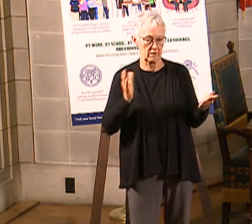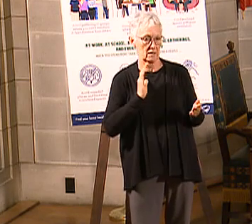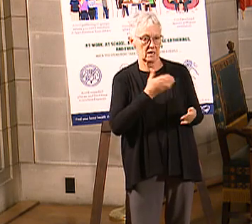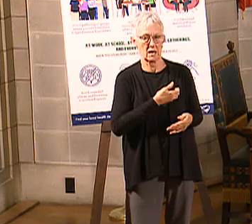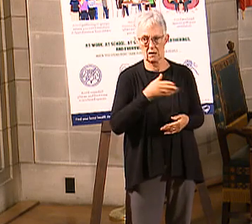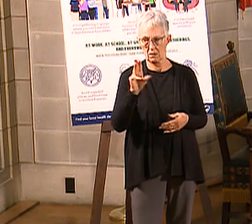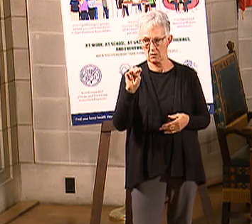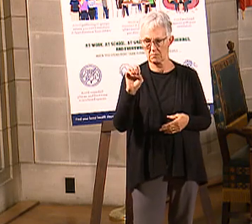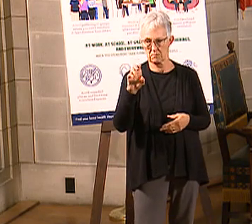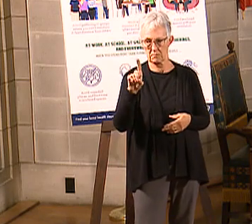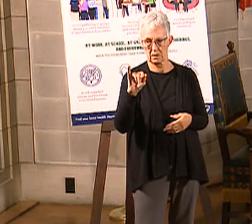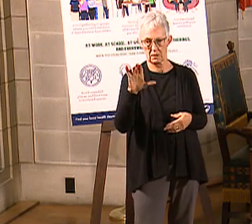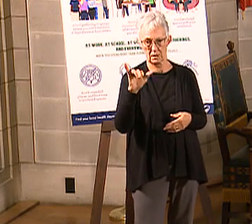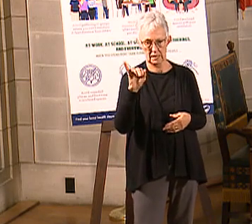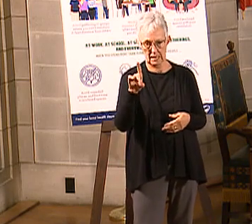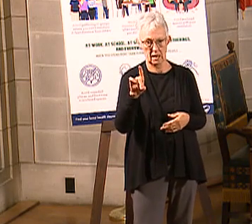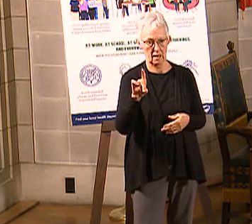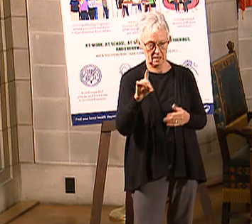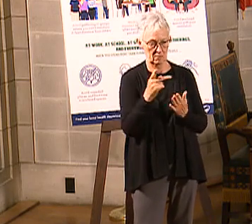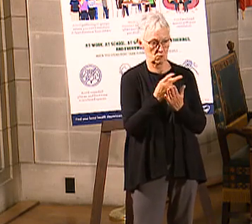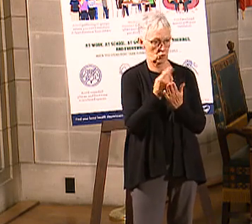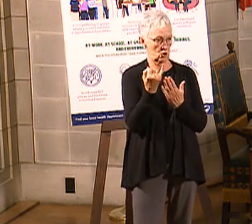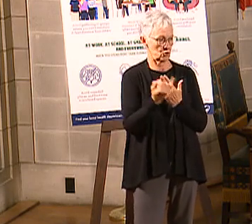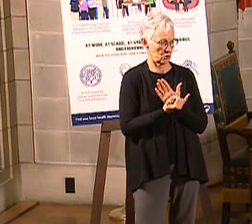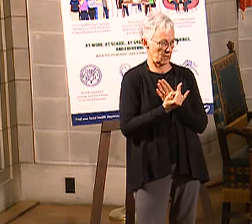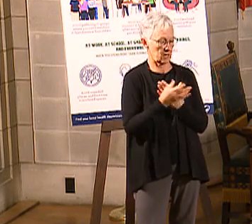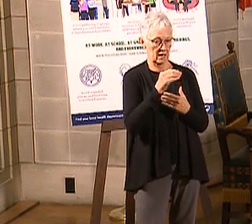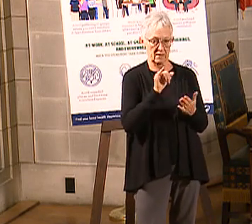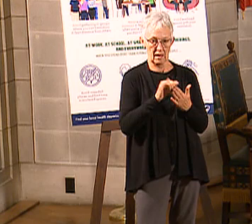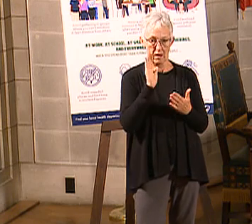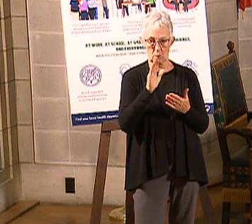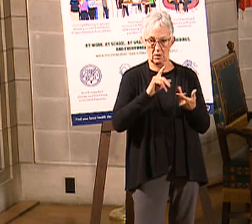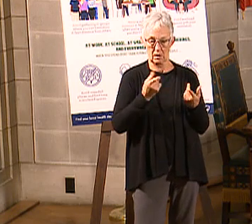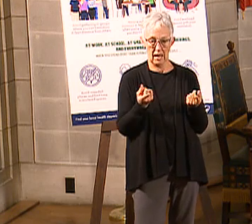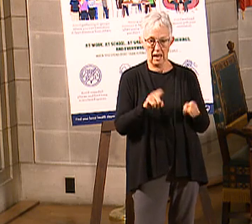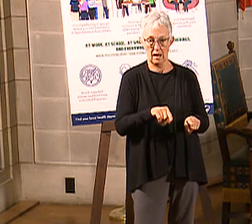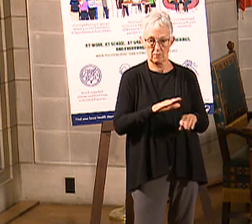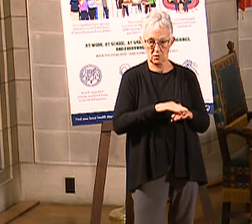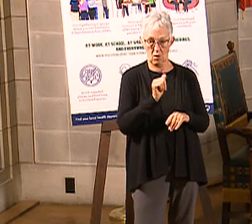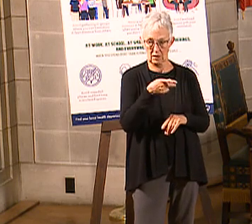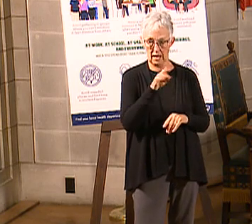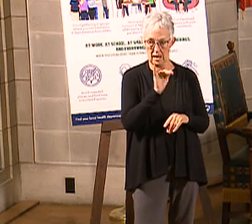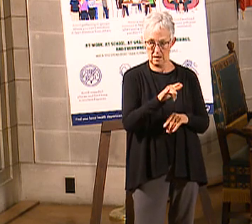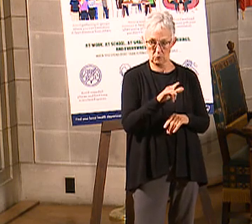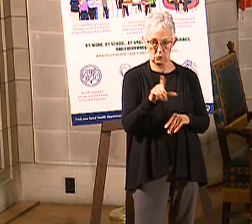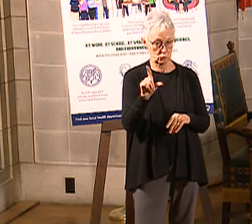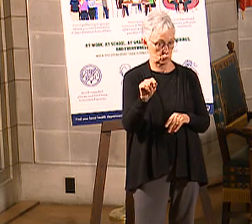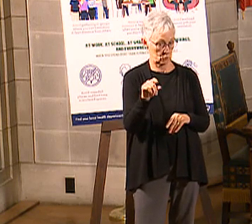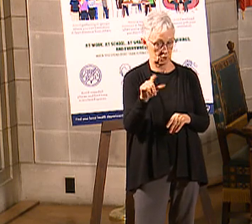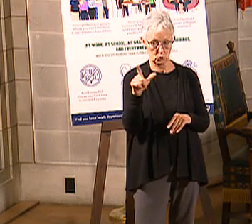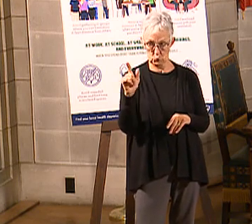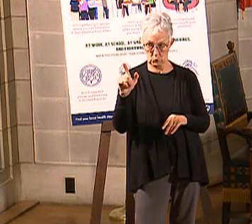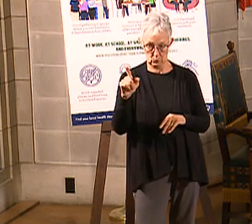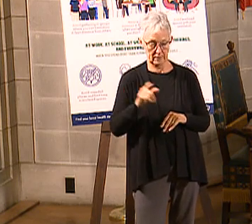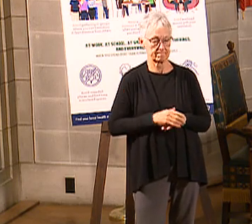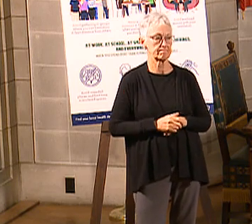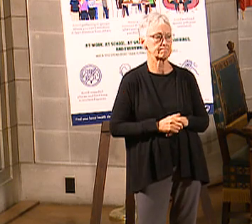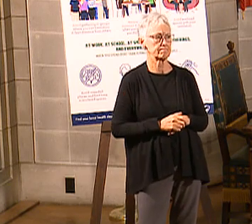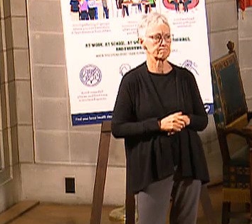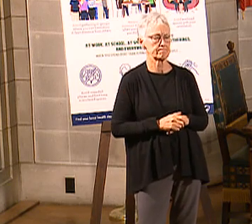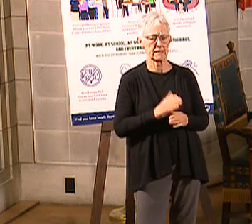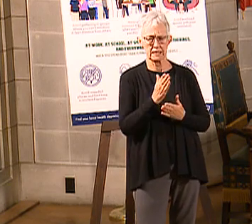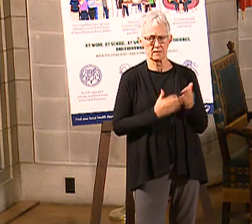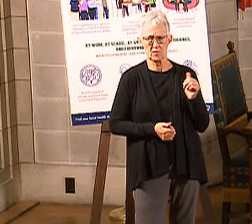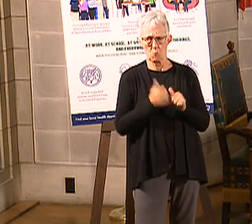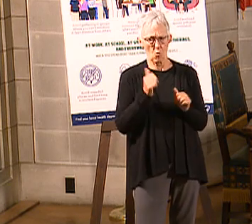project that will happen on April 2021. As you recall, some of the most critical data that I want to share